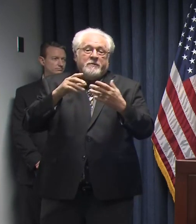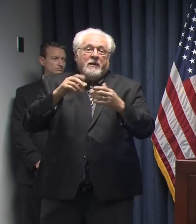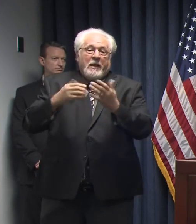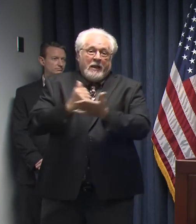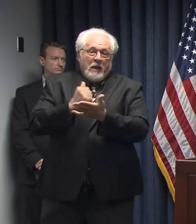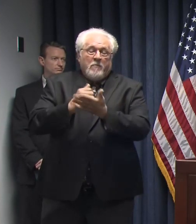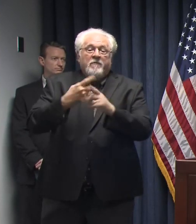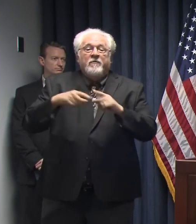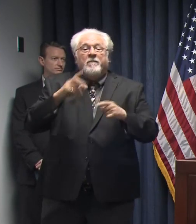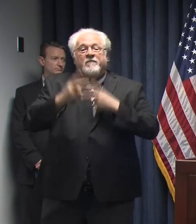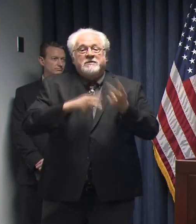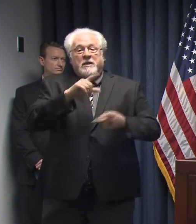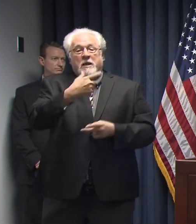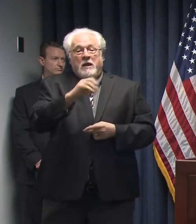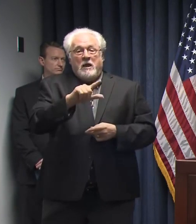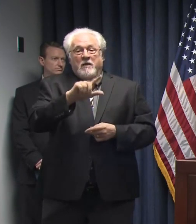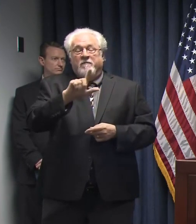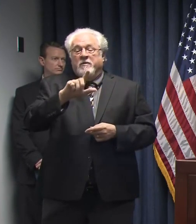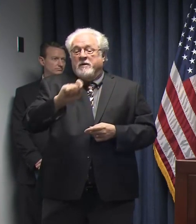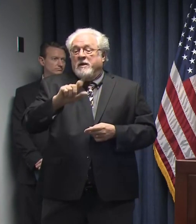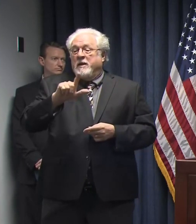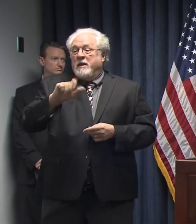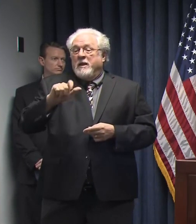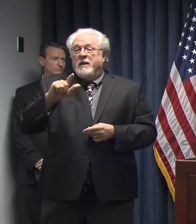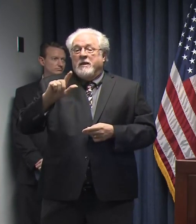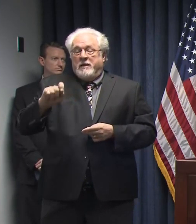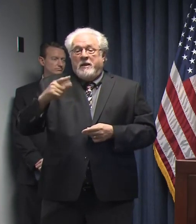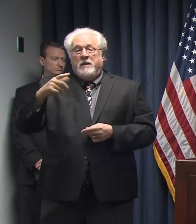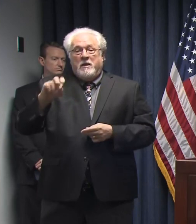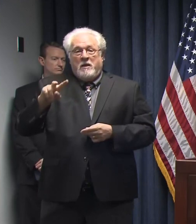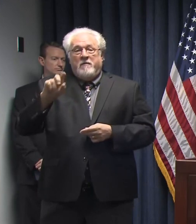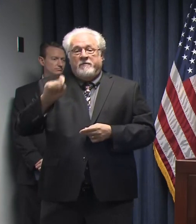visiting gov.la.gov slash coronavirus.